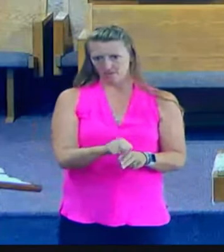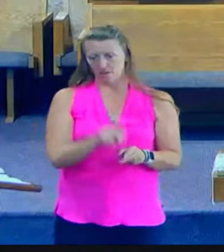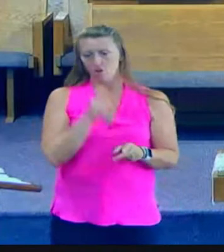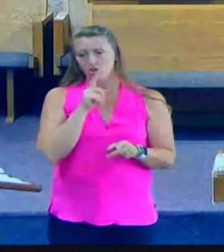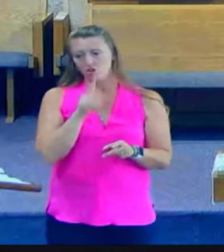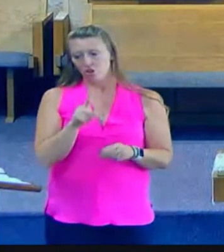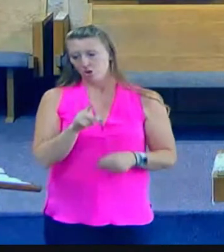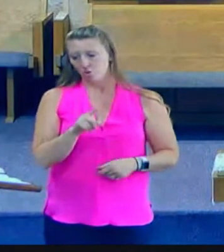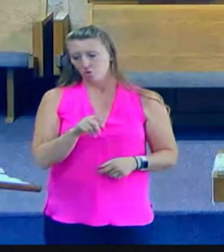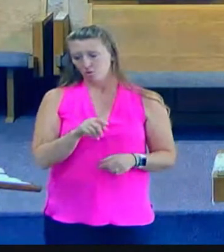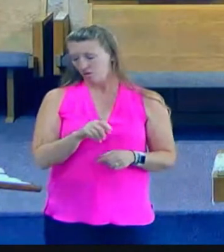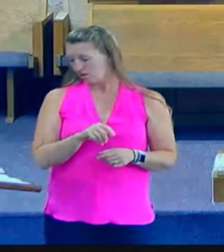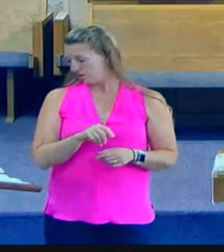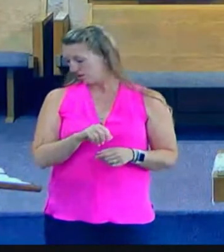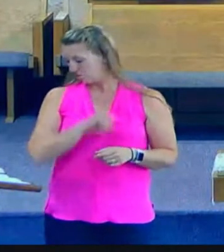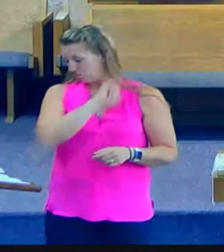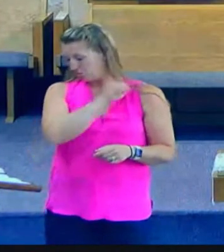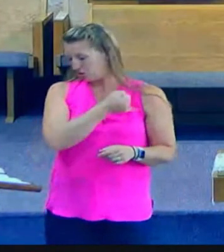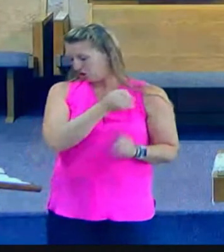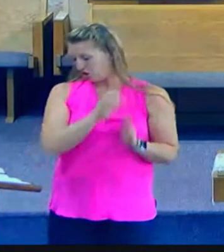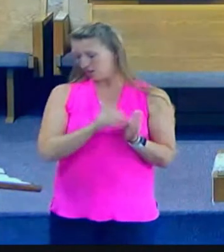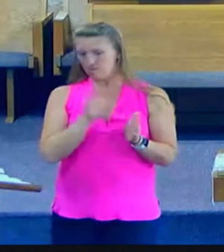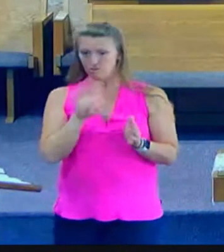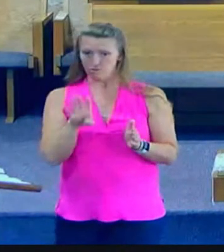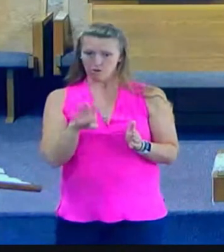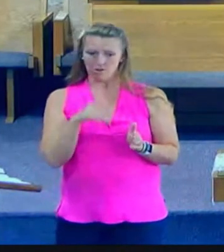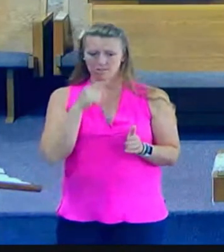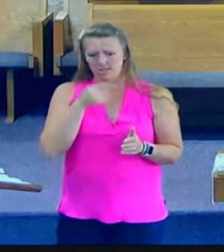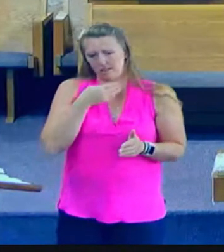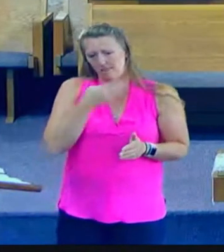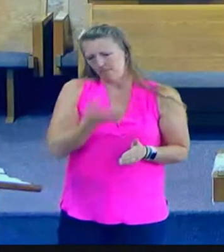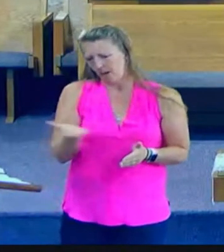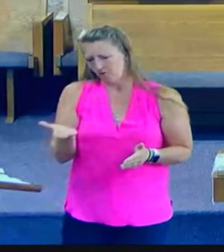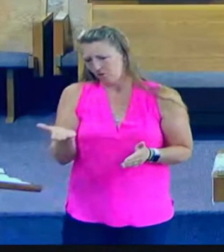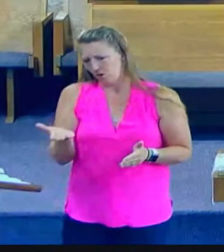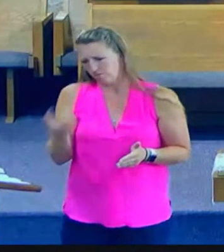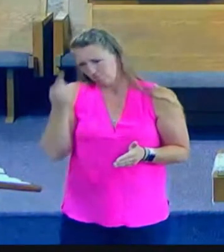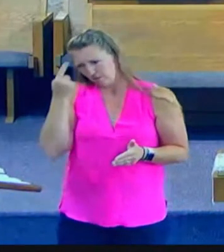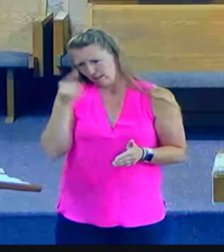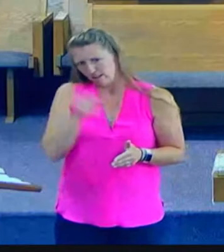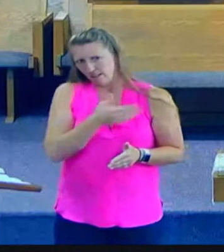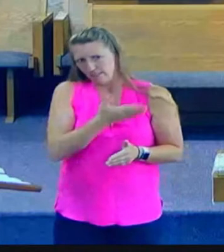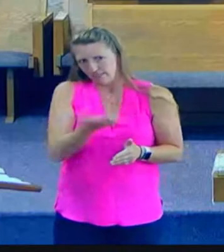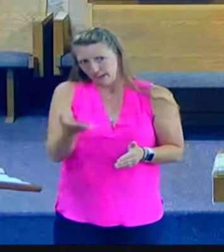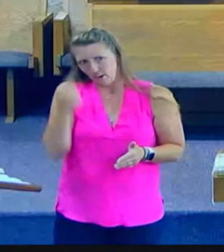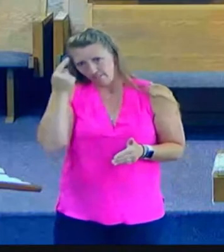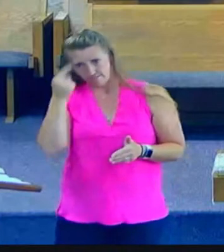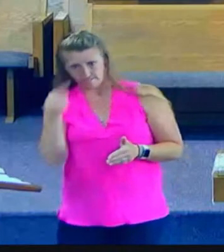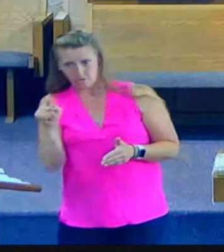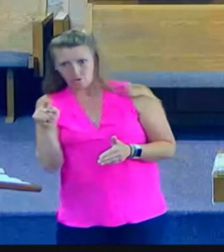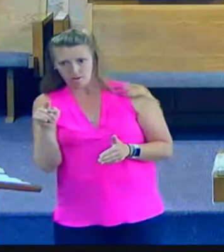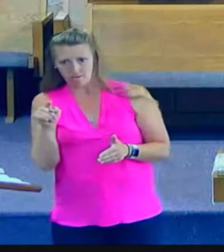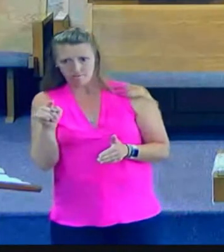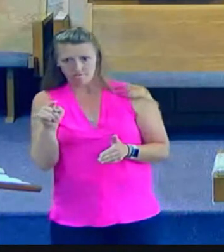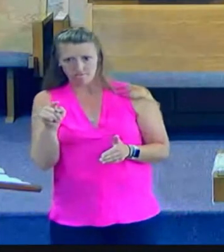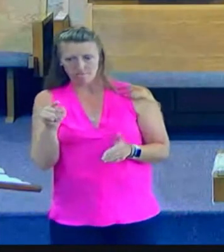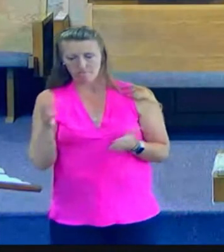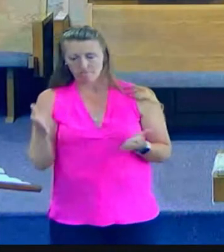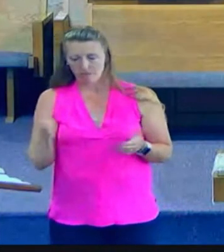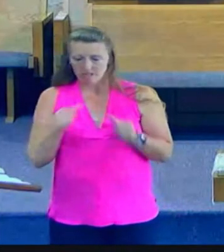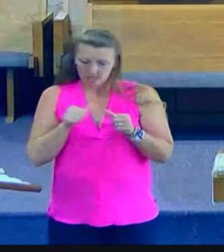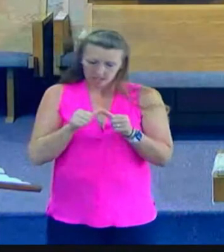a continuation. It begins, therefore, alright? So it's just a continuation of what just happened.